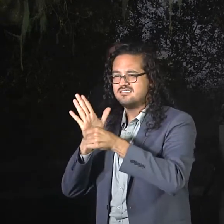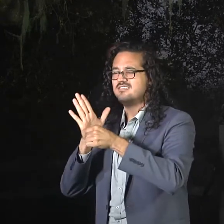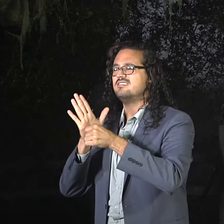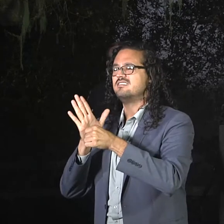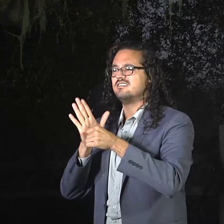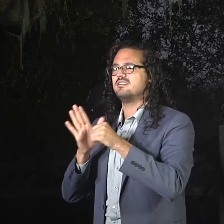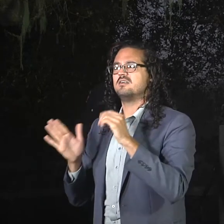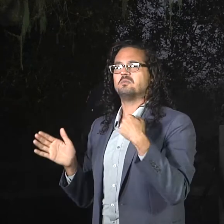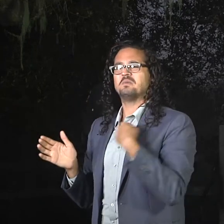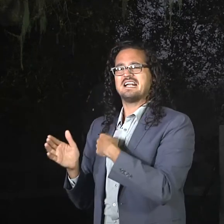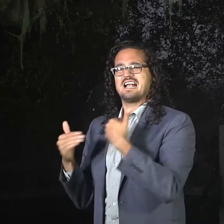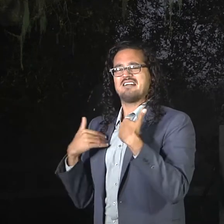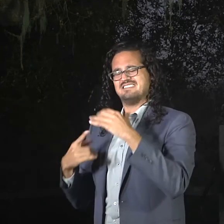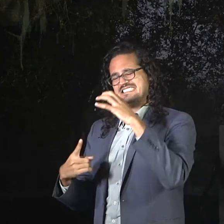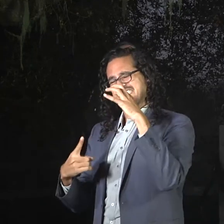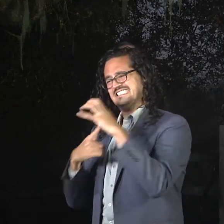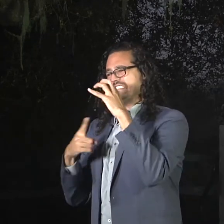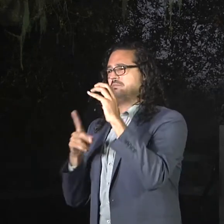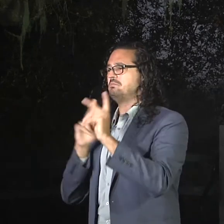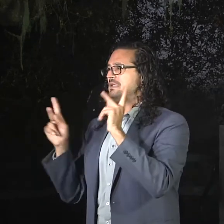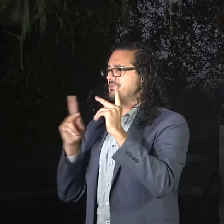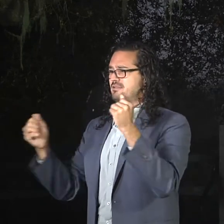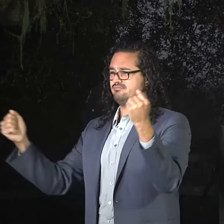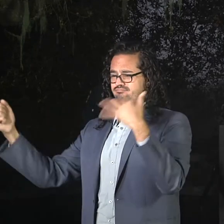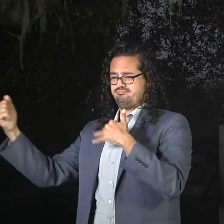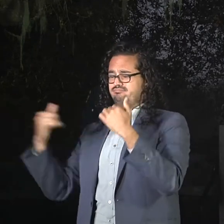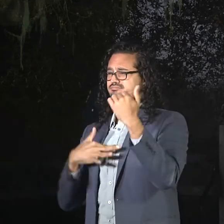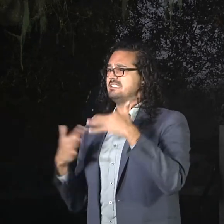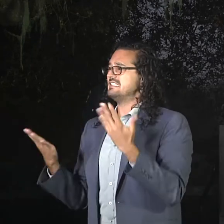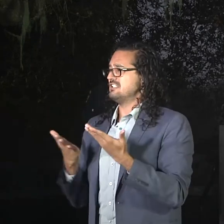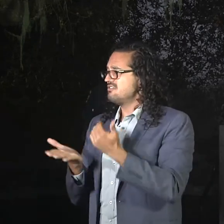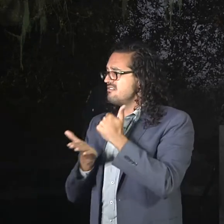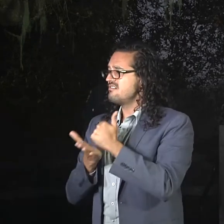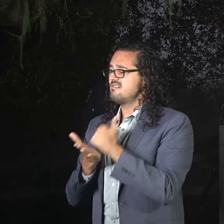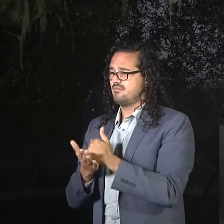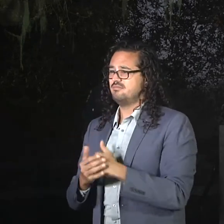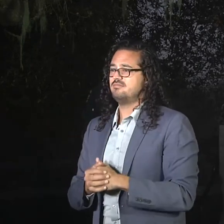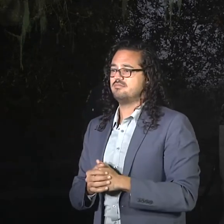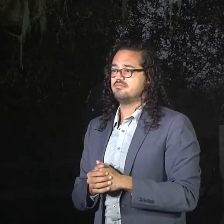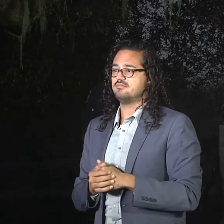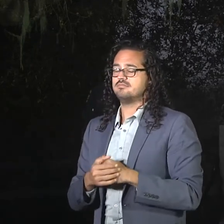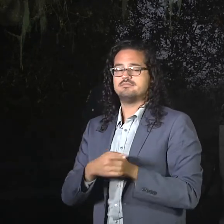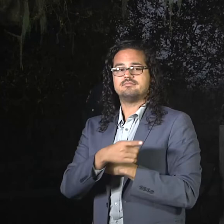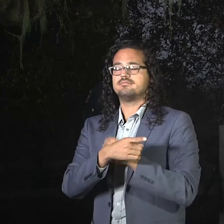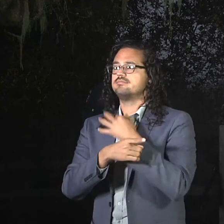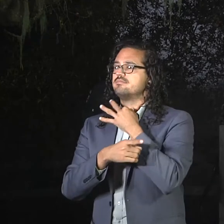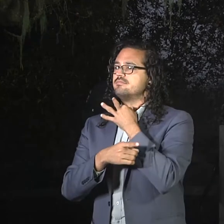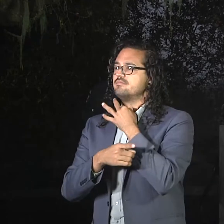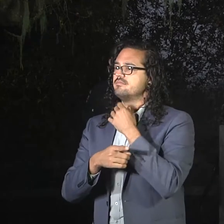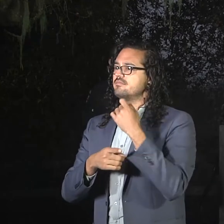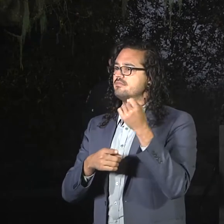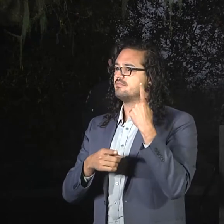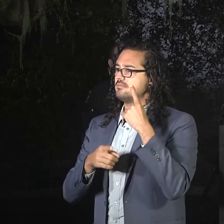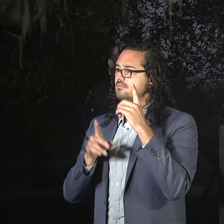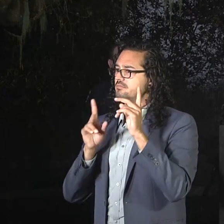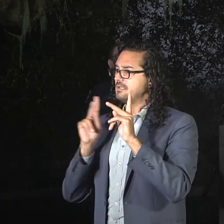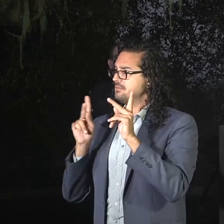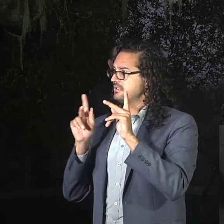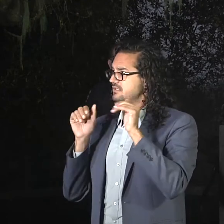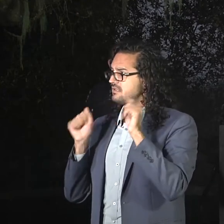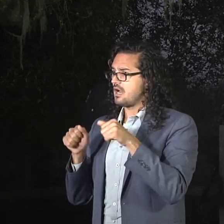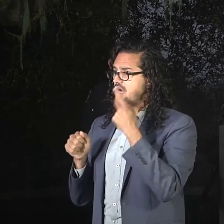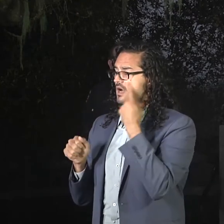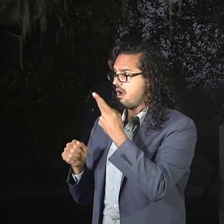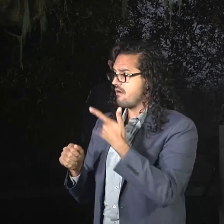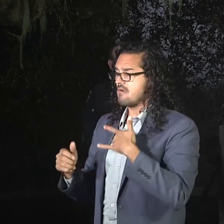Are those? I'm sorry. In what areas it's going to happen and will people be able to see it where they might be alarmed that the fire is dying? Certainly.